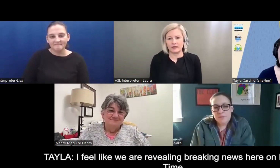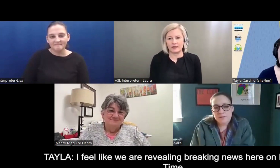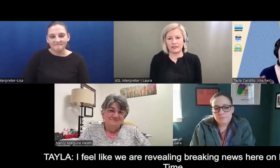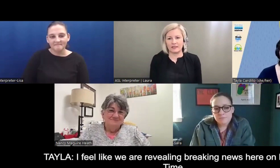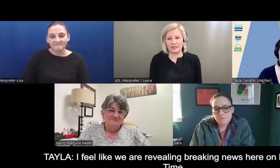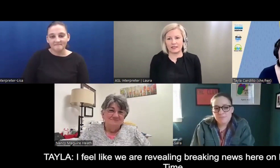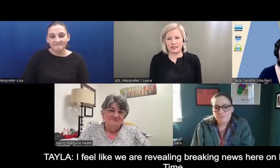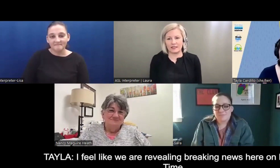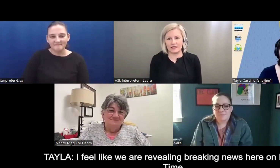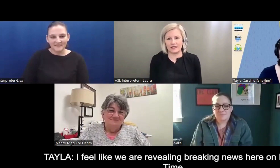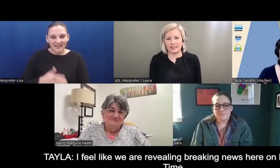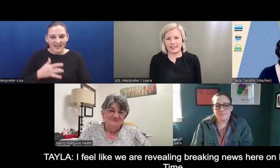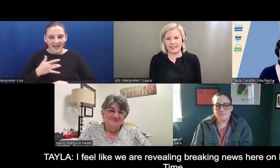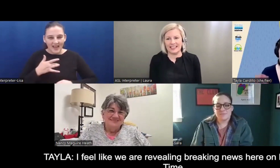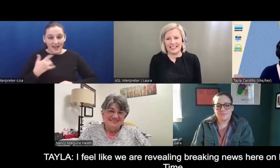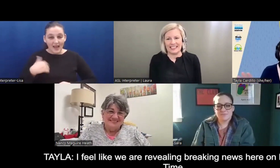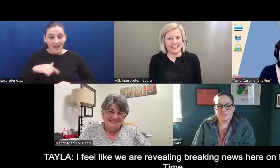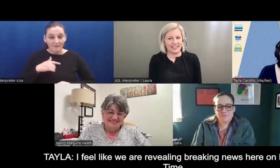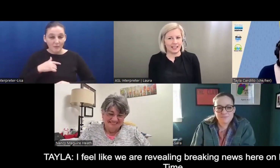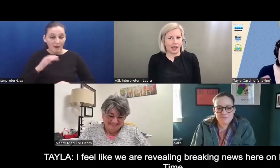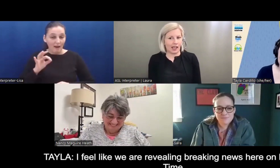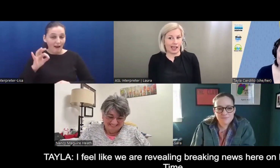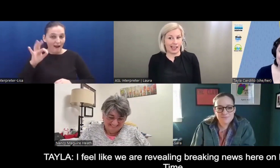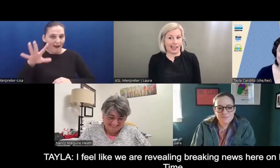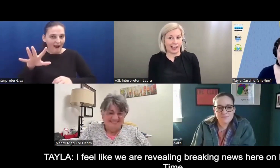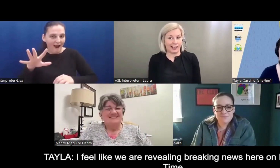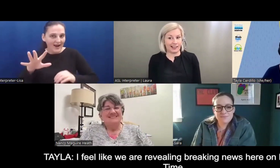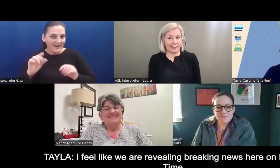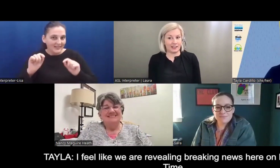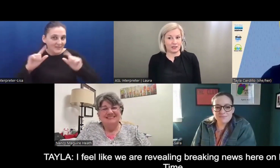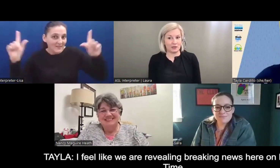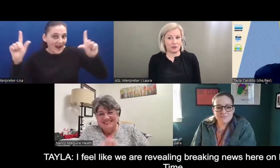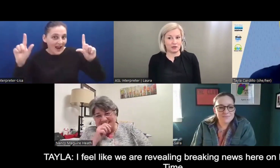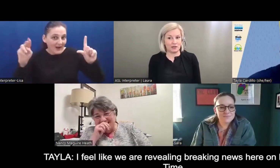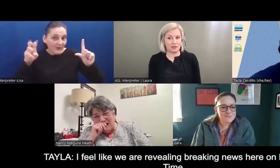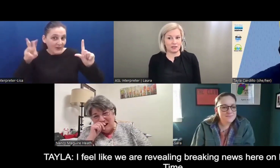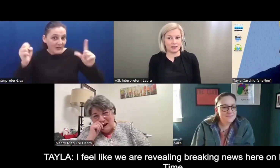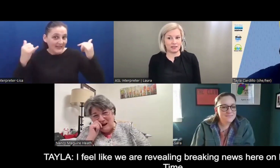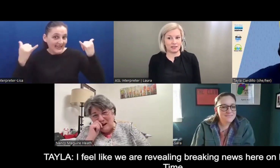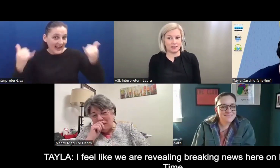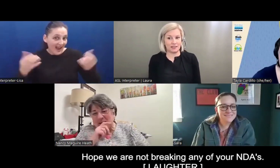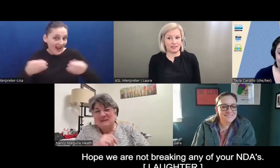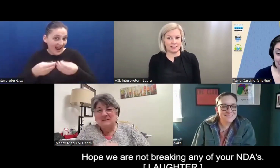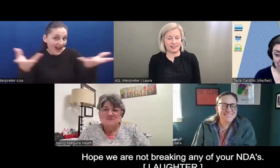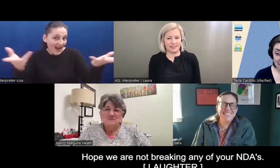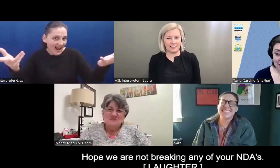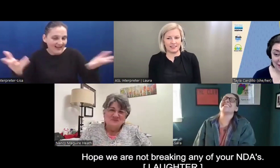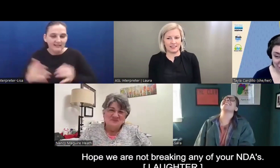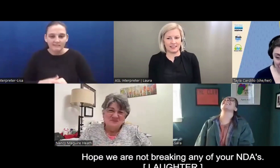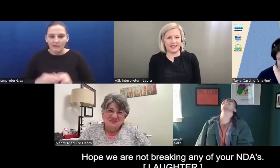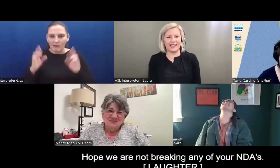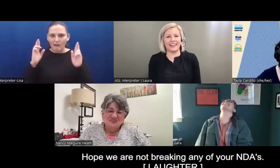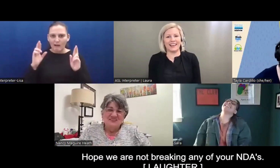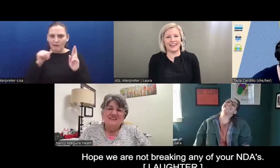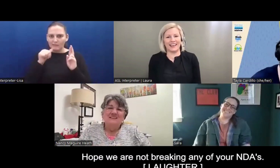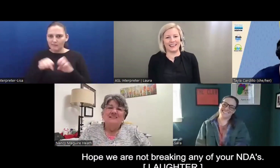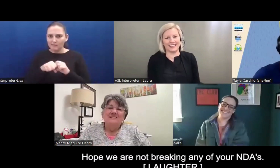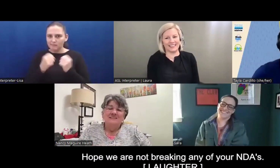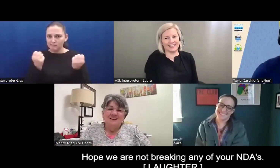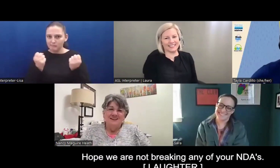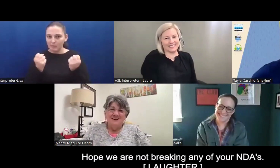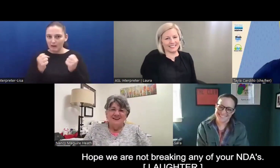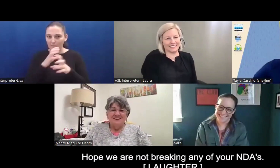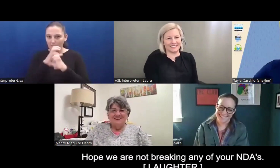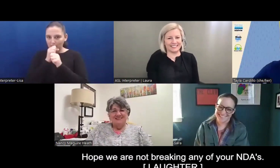I feel like we're like revealing, so like breaking news here on downtime. So hopefully we're not breaking any of your NDAs.